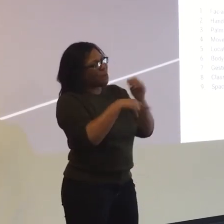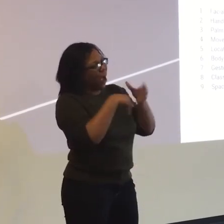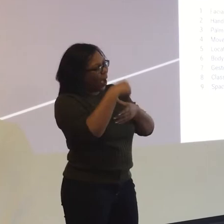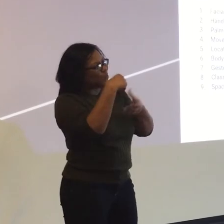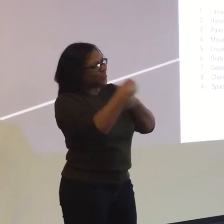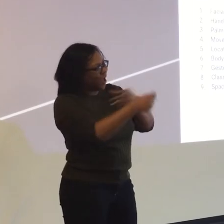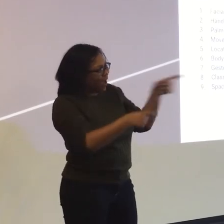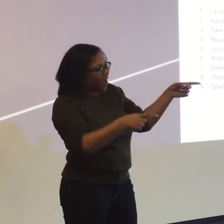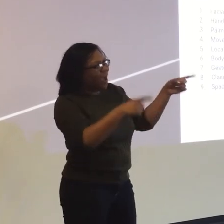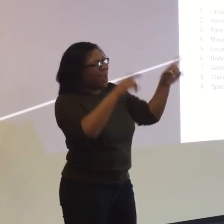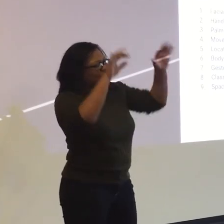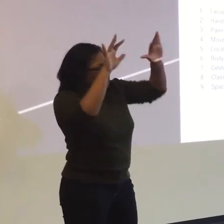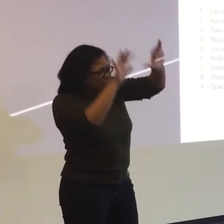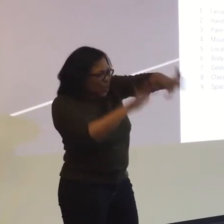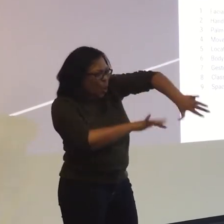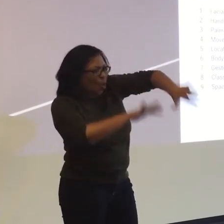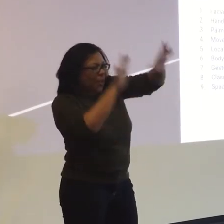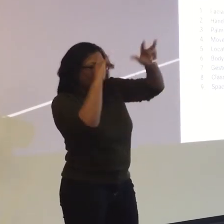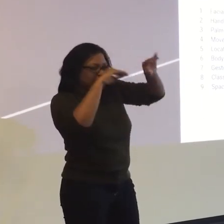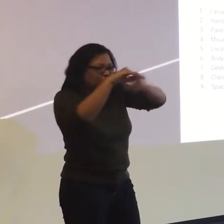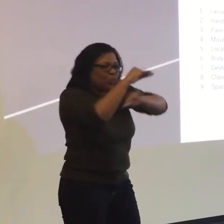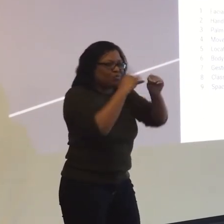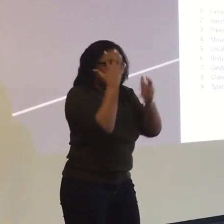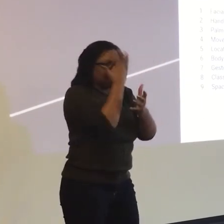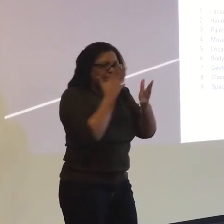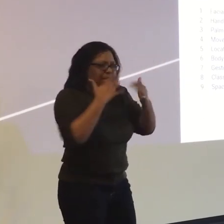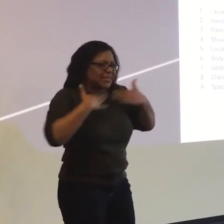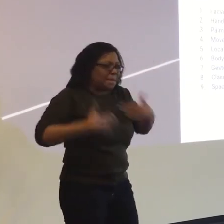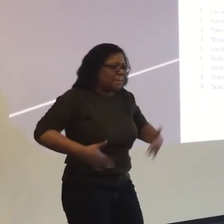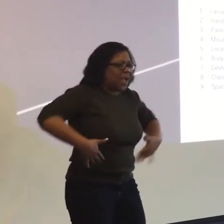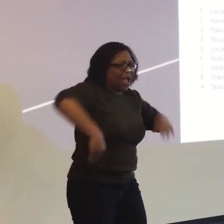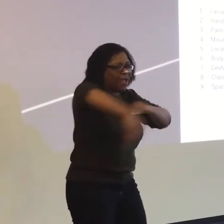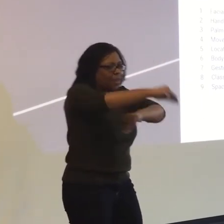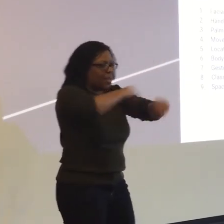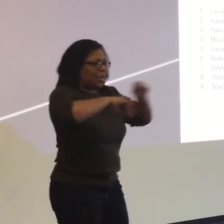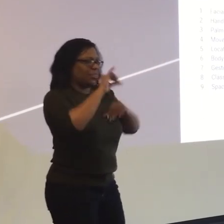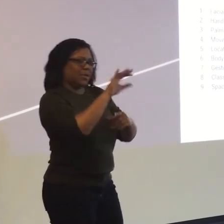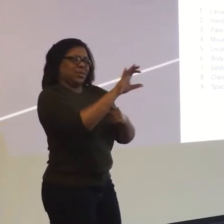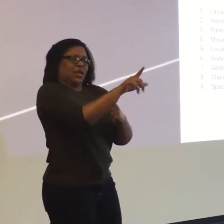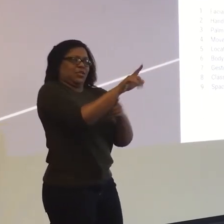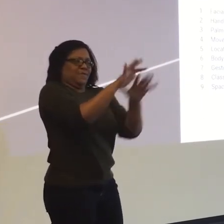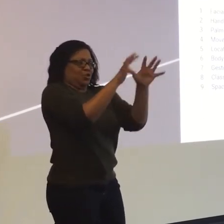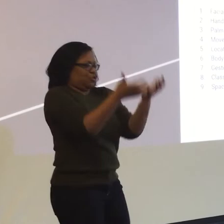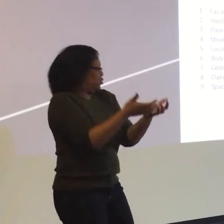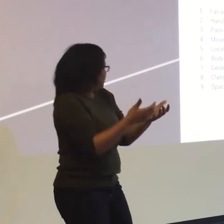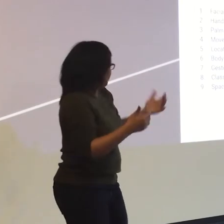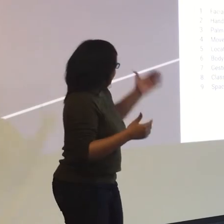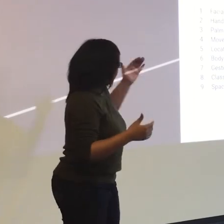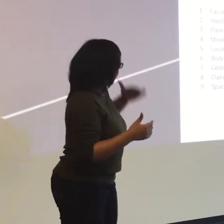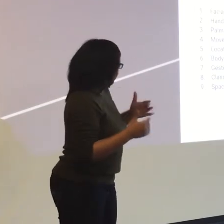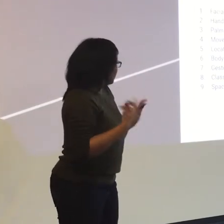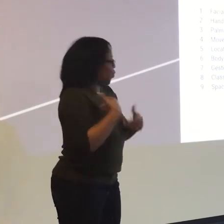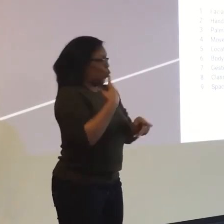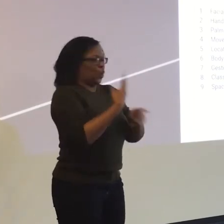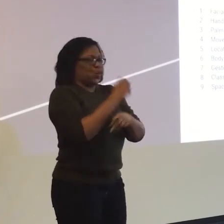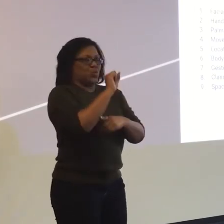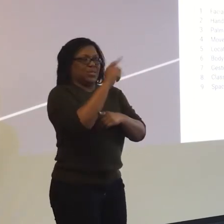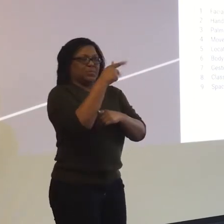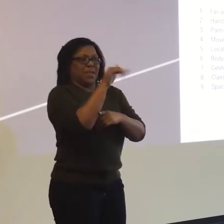much snow it was. You know, you can say snowing, but you can actually express how much snow it is